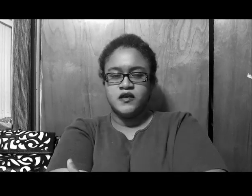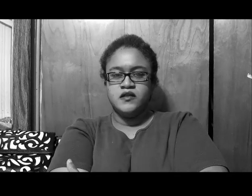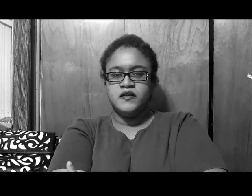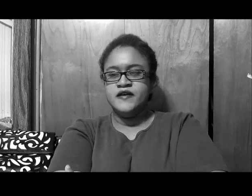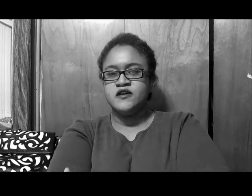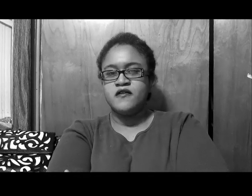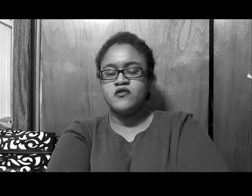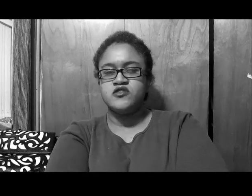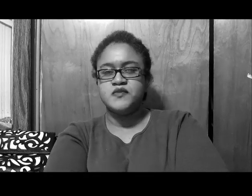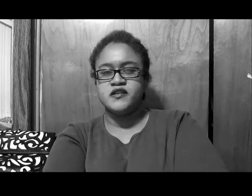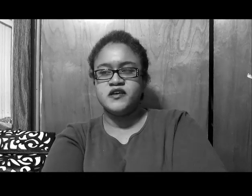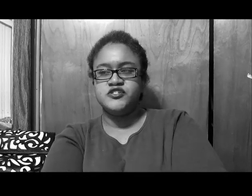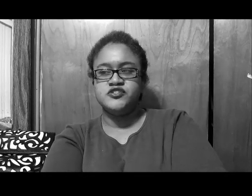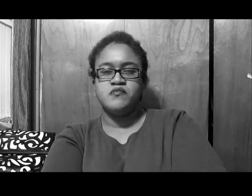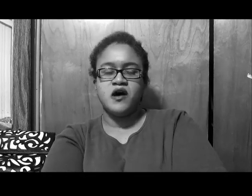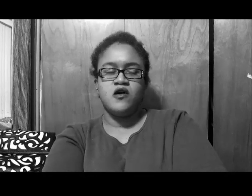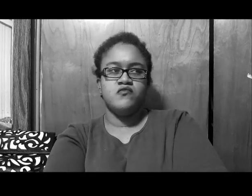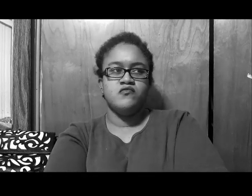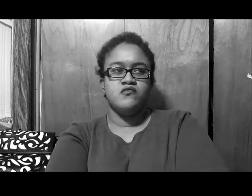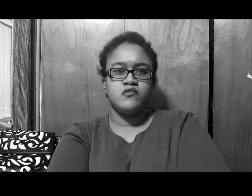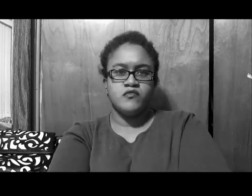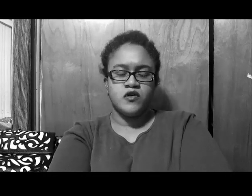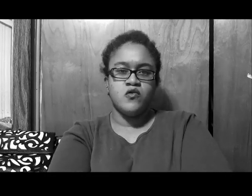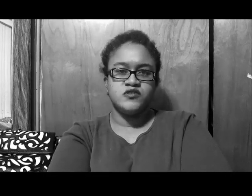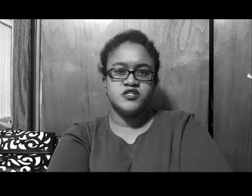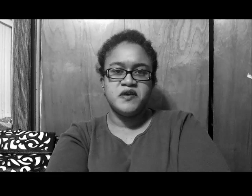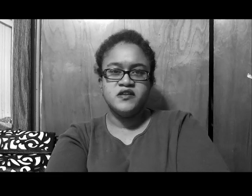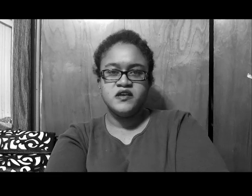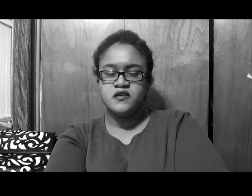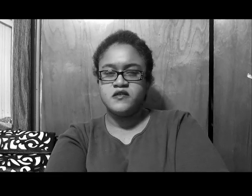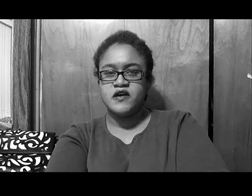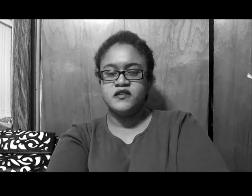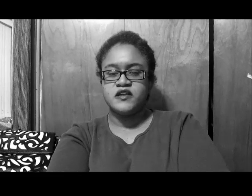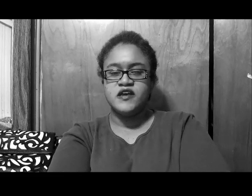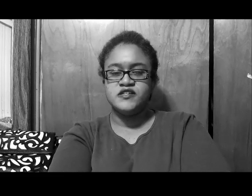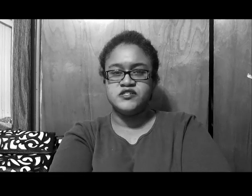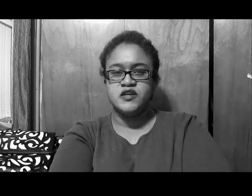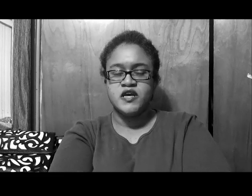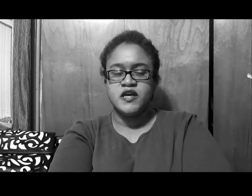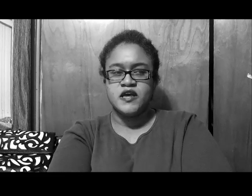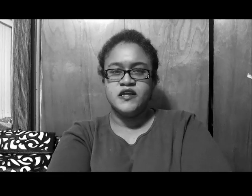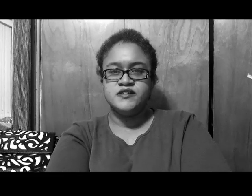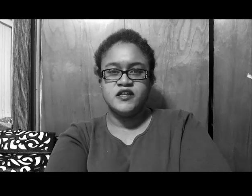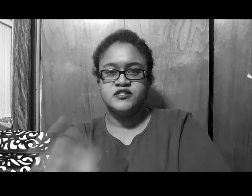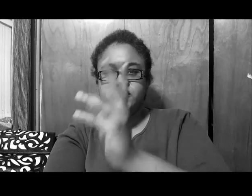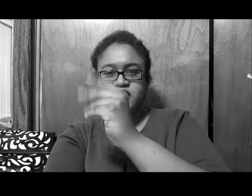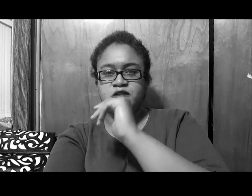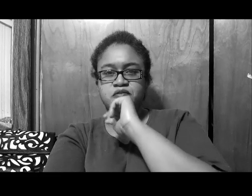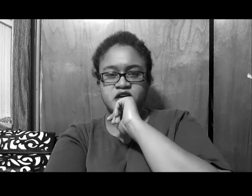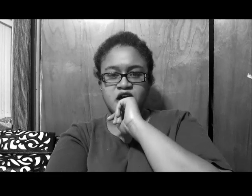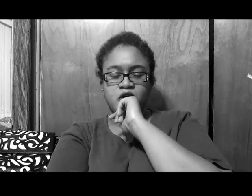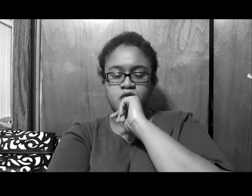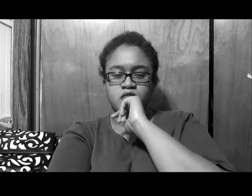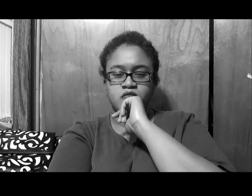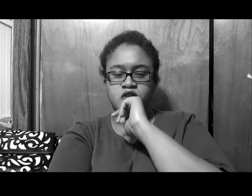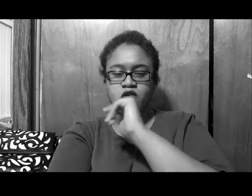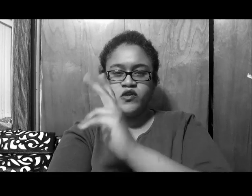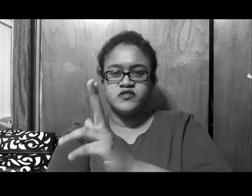and they're talking, of course, about the issue about, of course, his pending family case, and he said, he just let it play out, you know, when he was